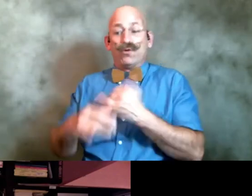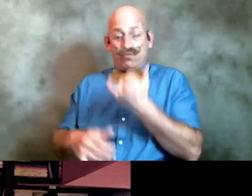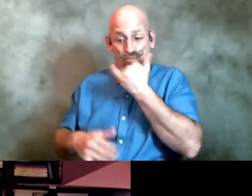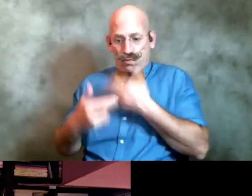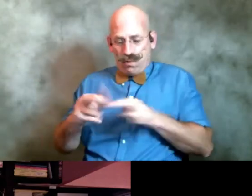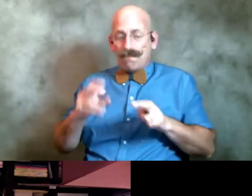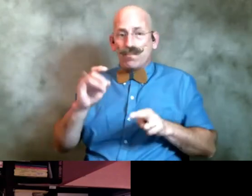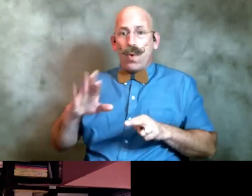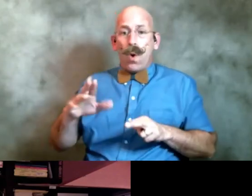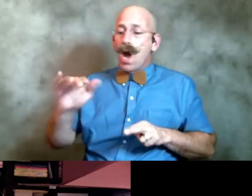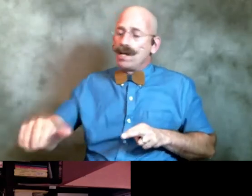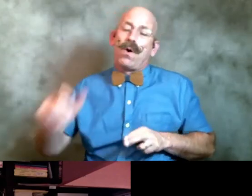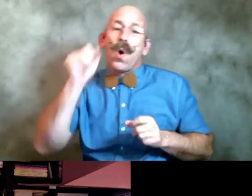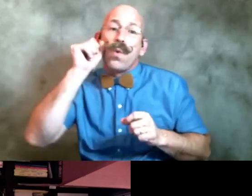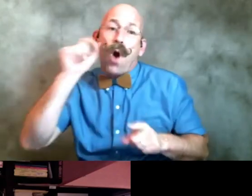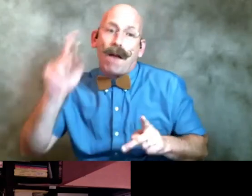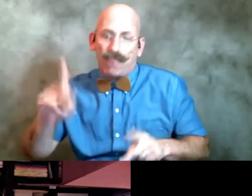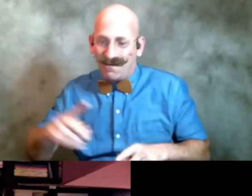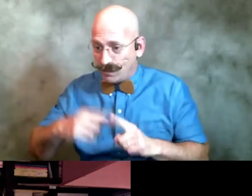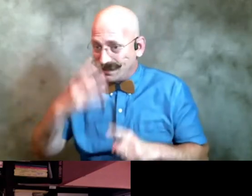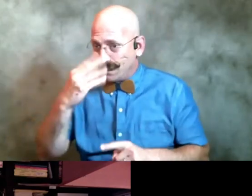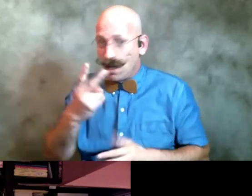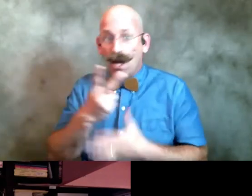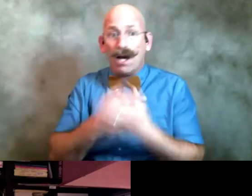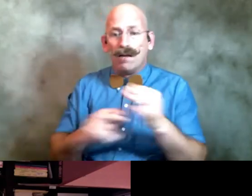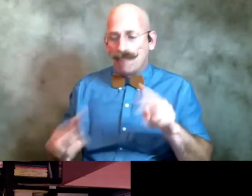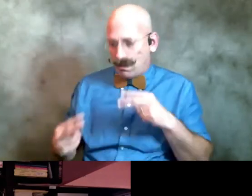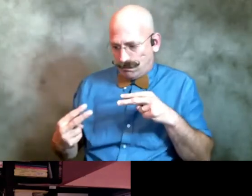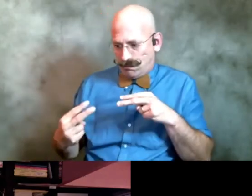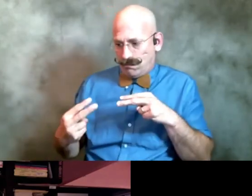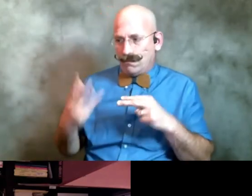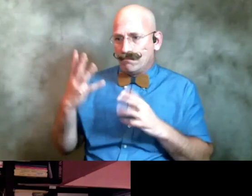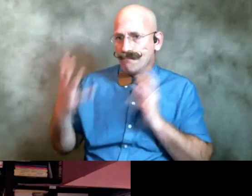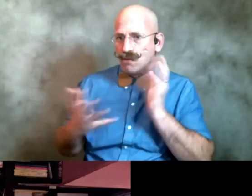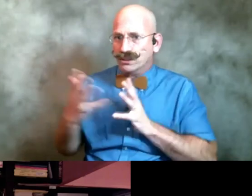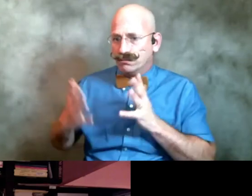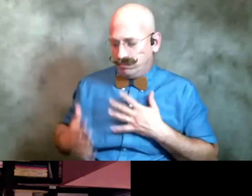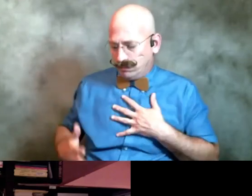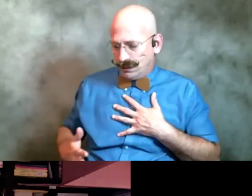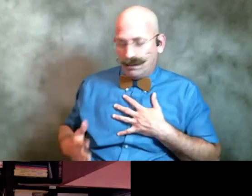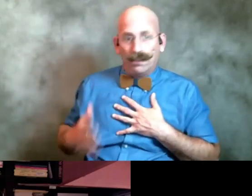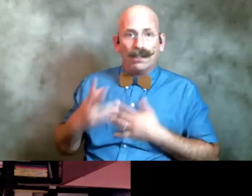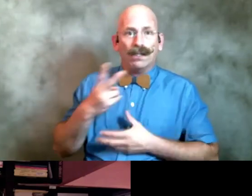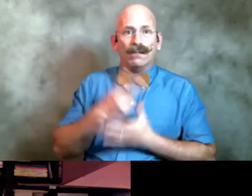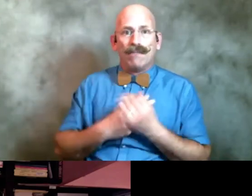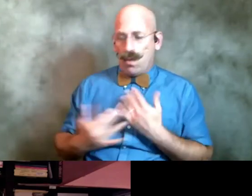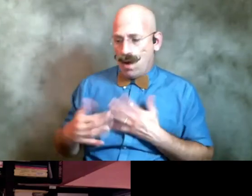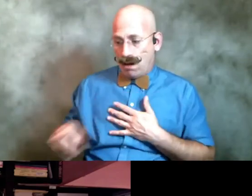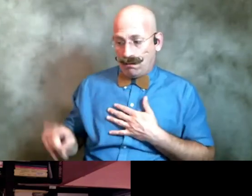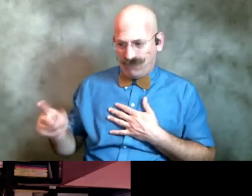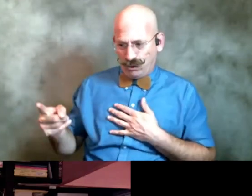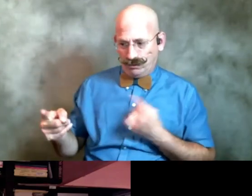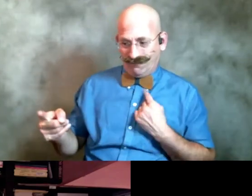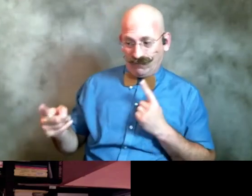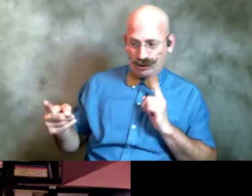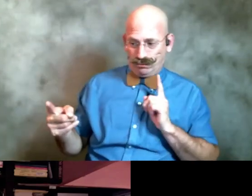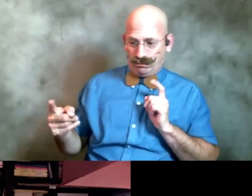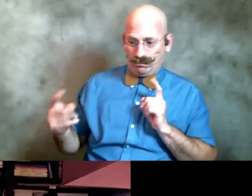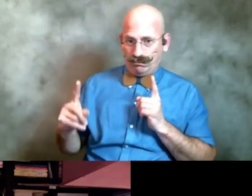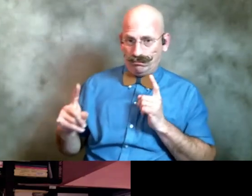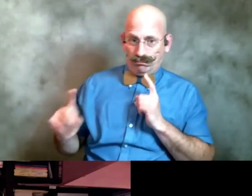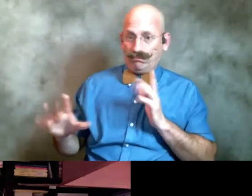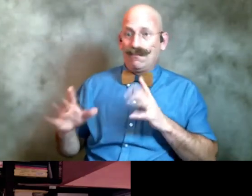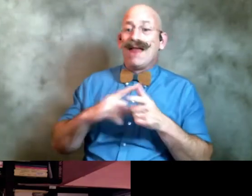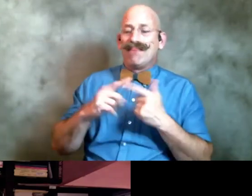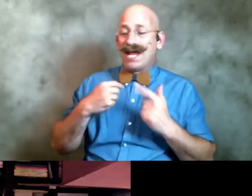someone from sleep both of us embarrassed both of us waiting for the other to make a move and i